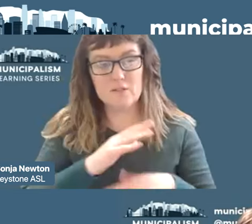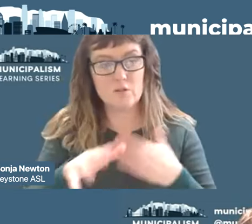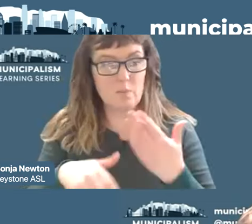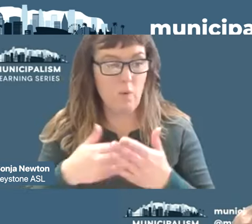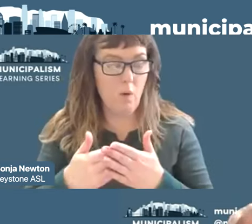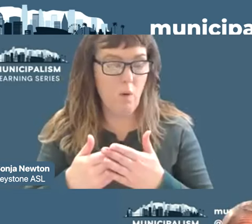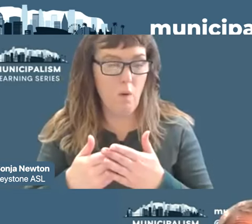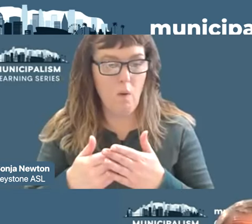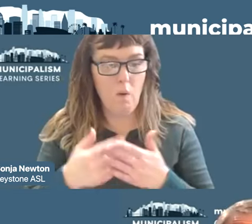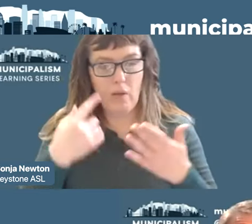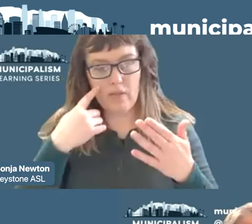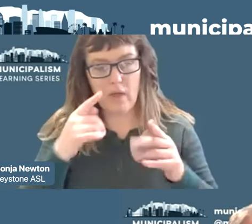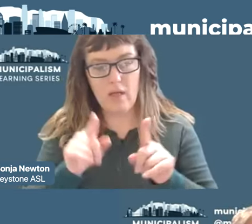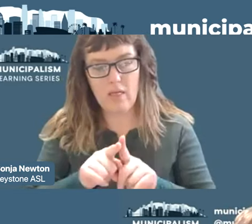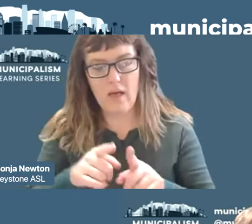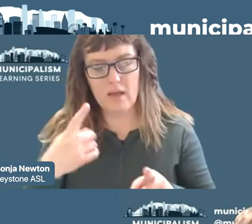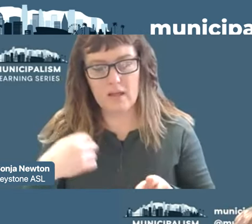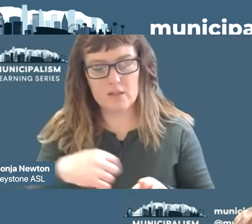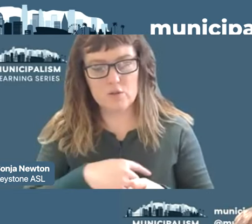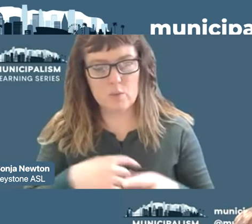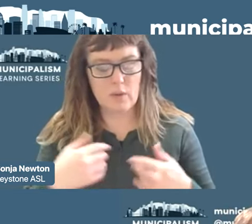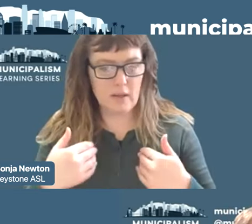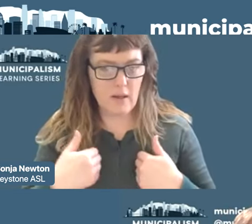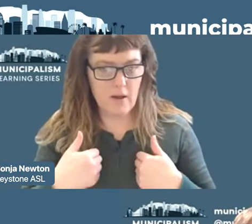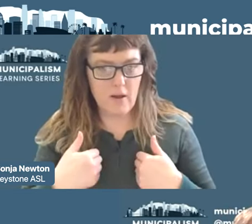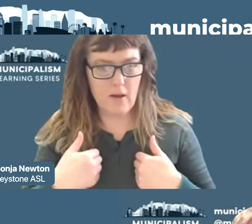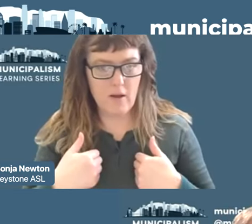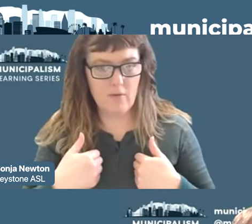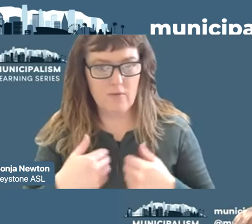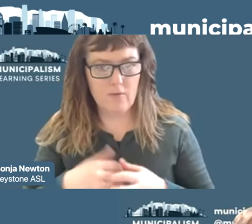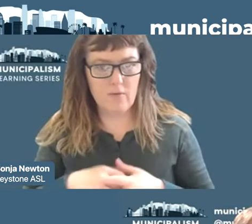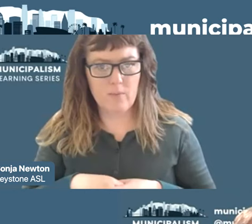we had been able to have the